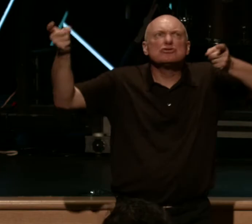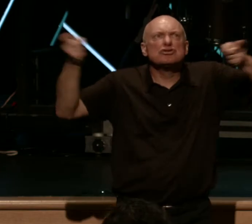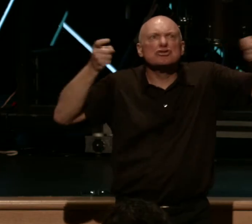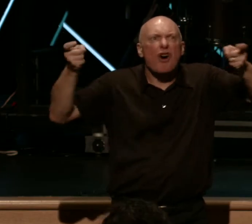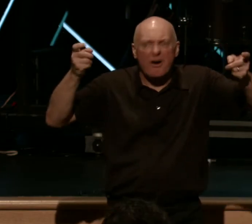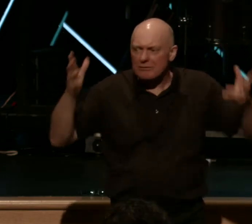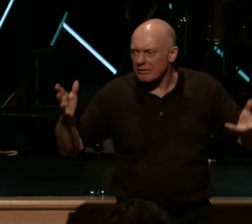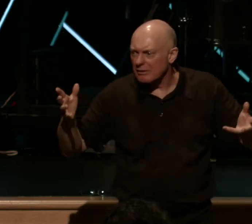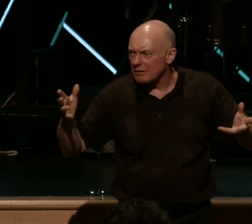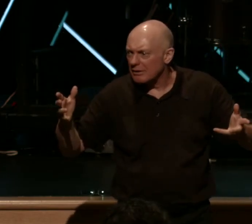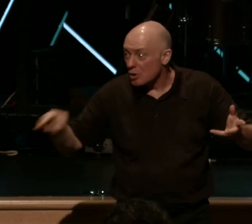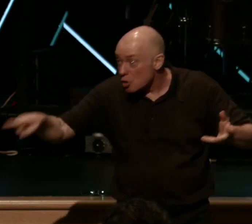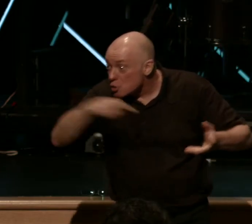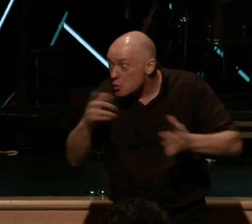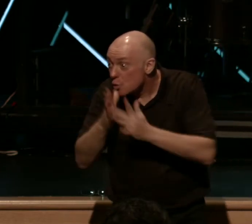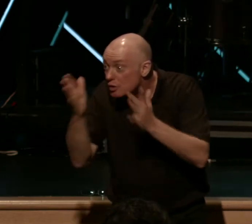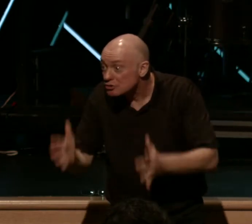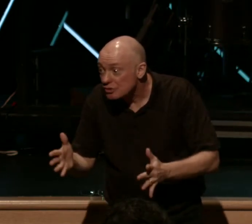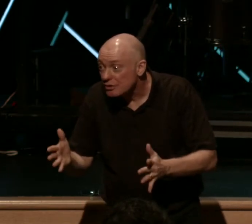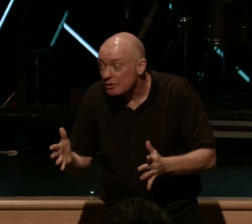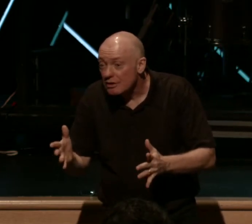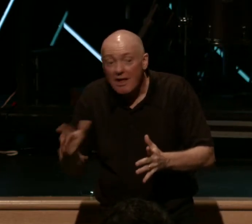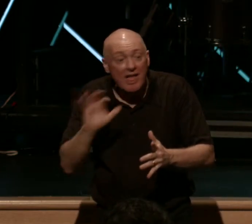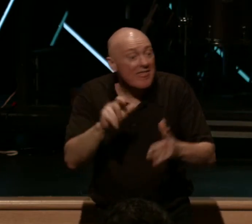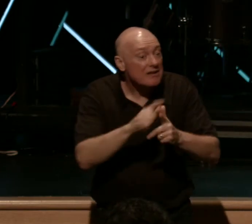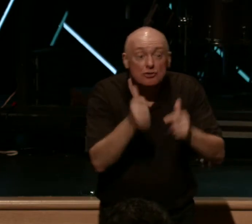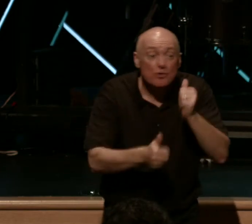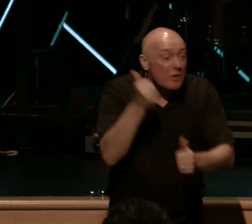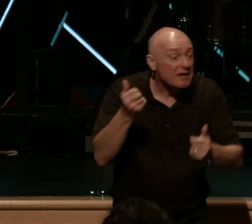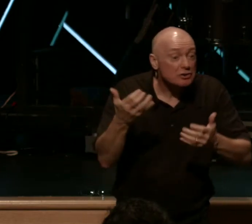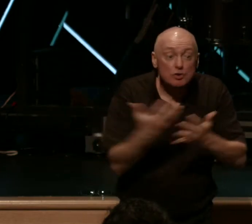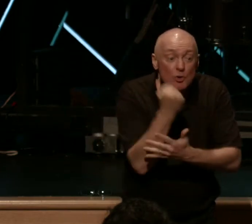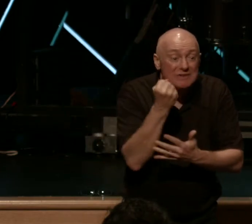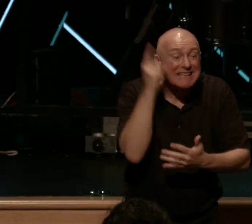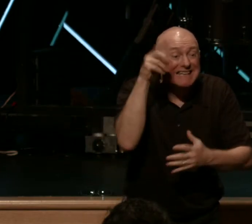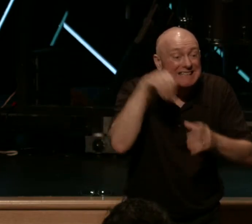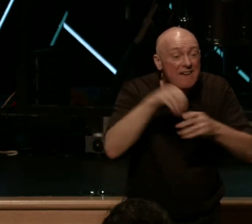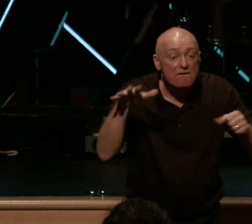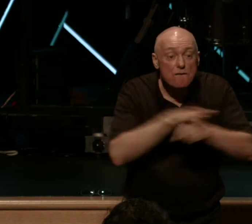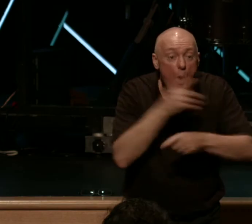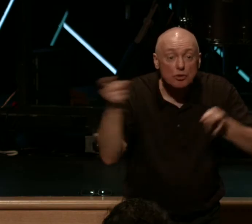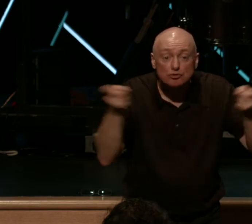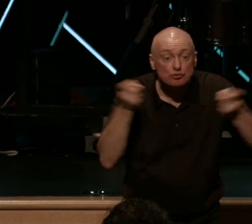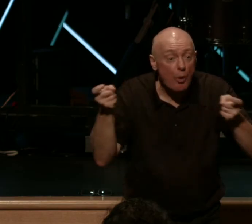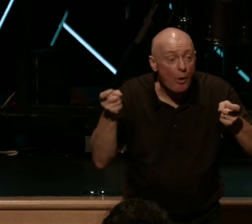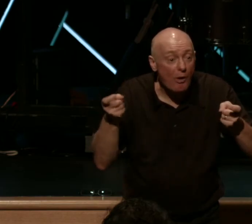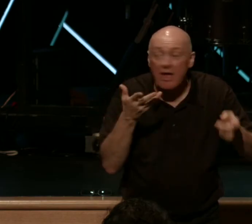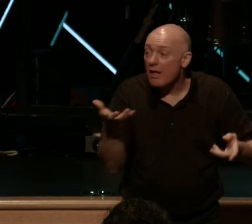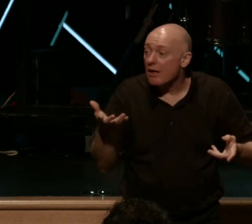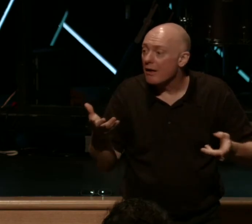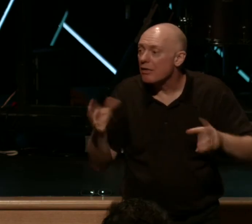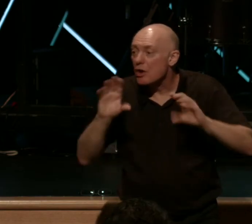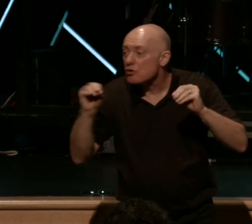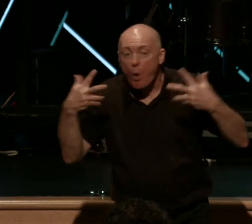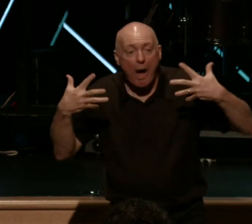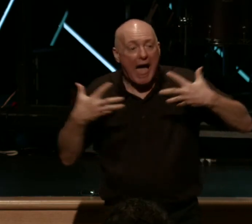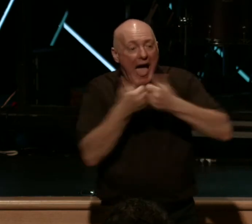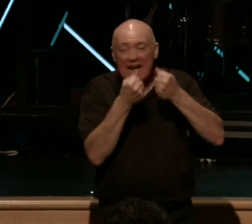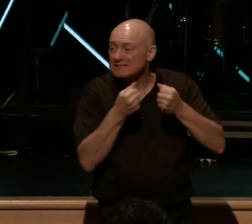life as a Christian is the greatest news you'll ever hear. Because here's the deal. There are no accidents in the economy of